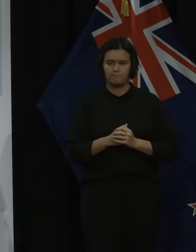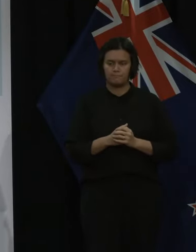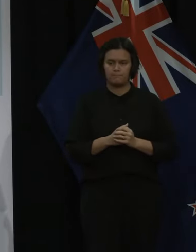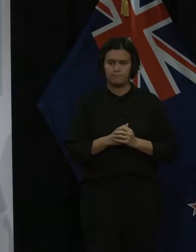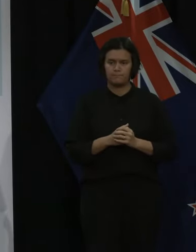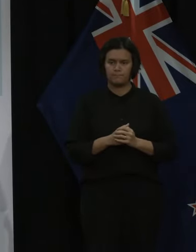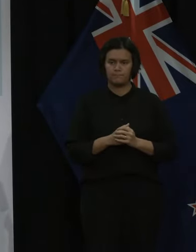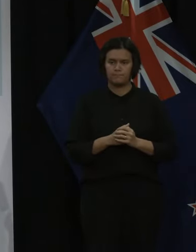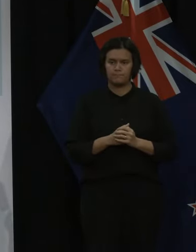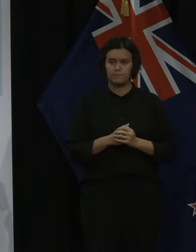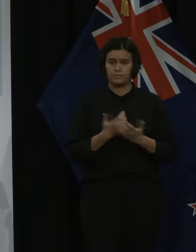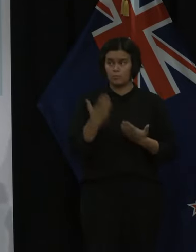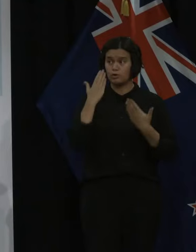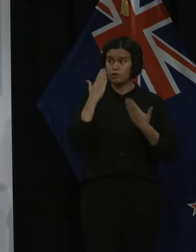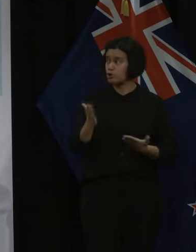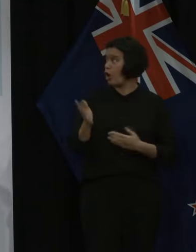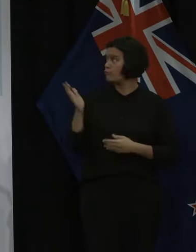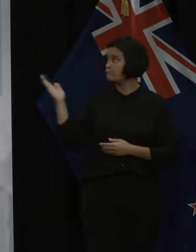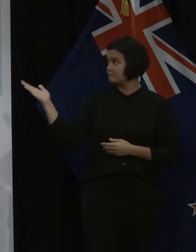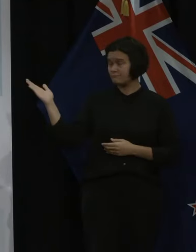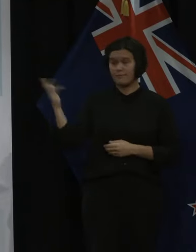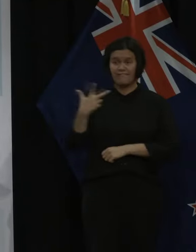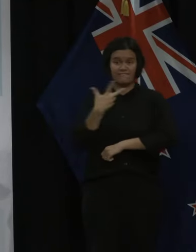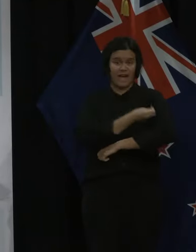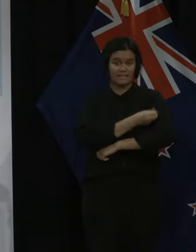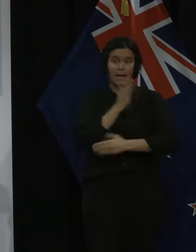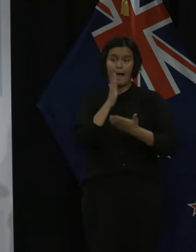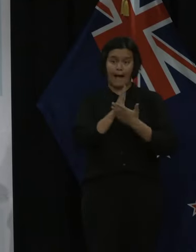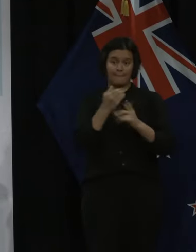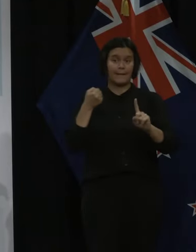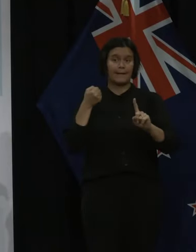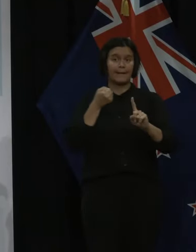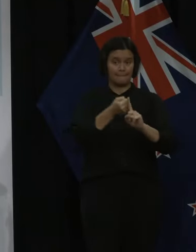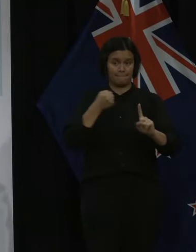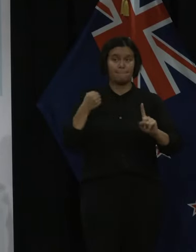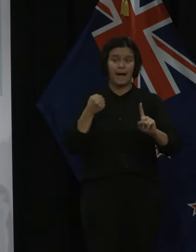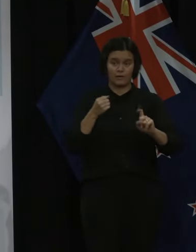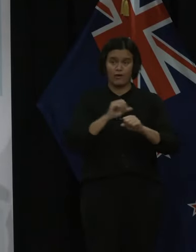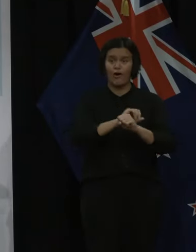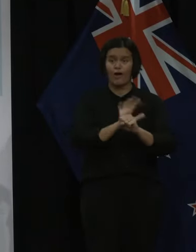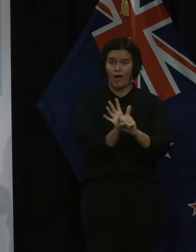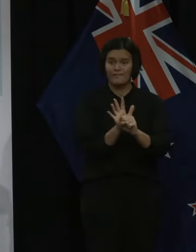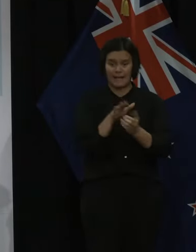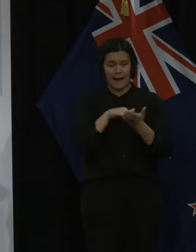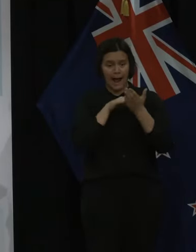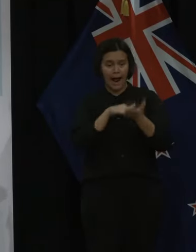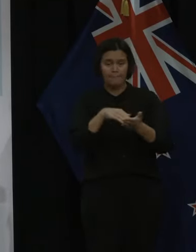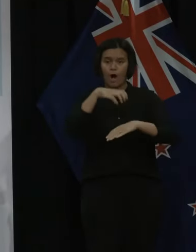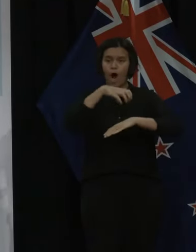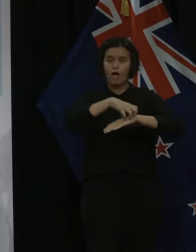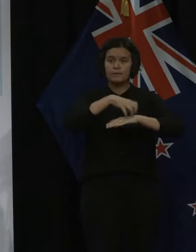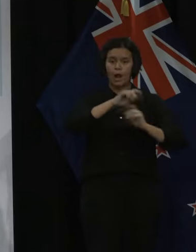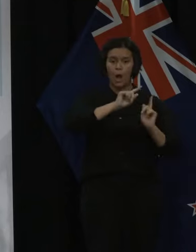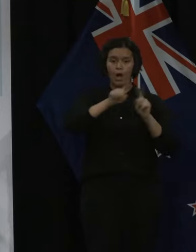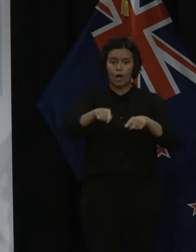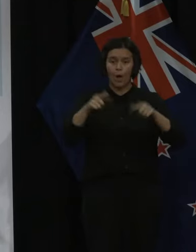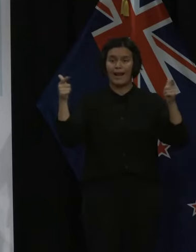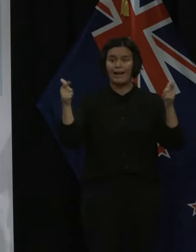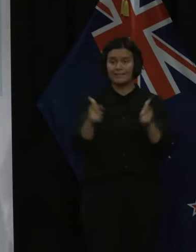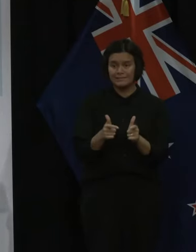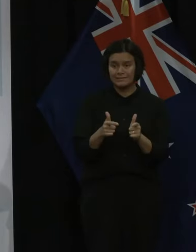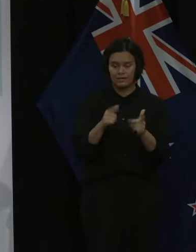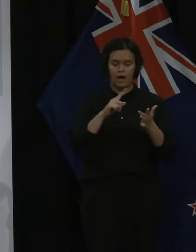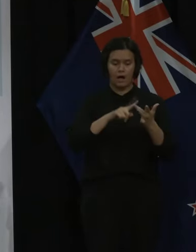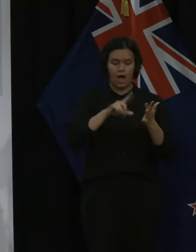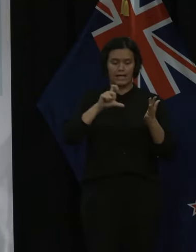of the impact here that vaccination is having in Auckland on hospitalisation and ICU bed use,